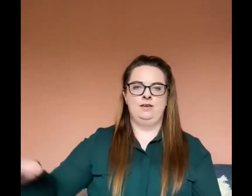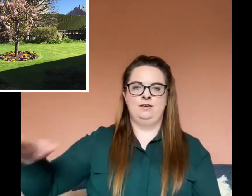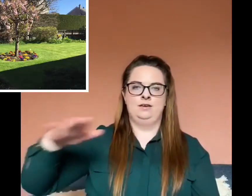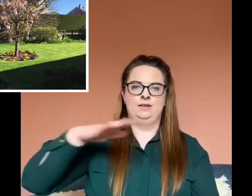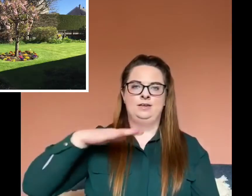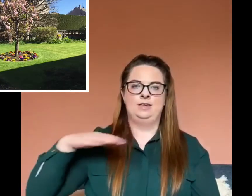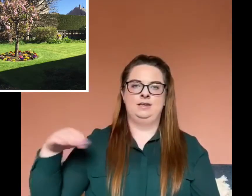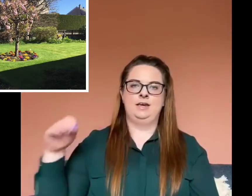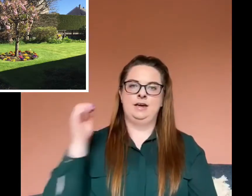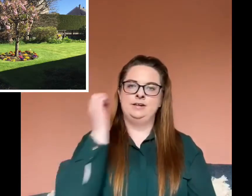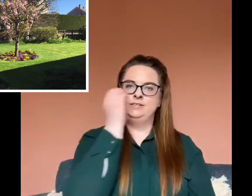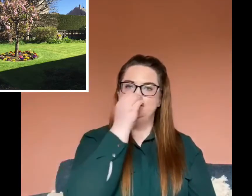Garden.